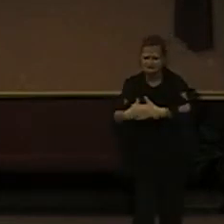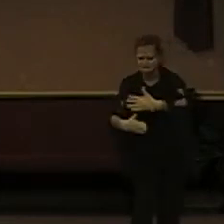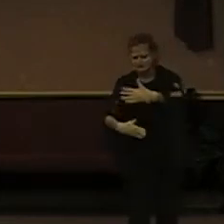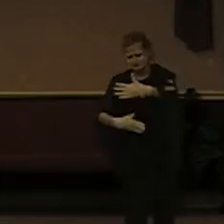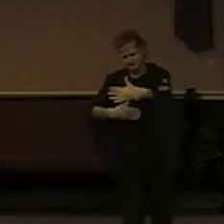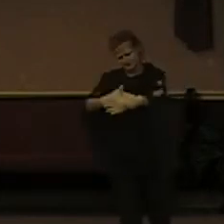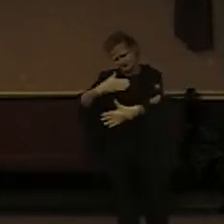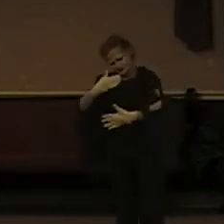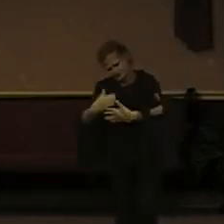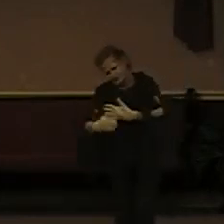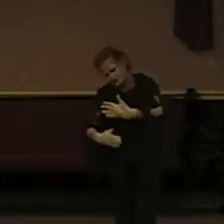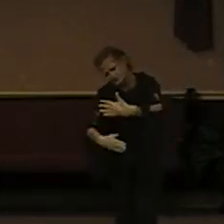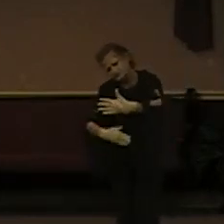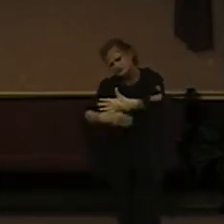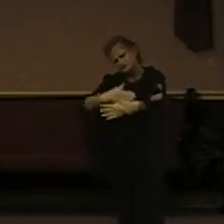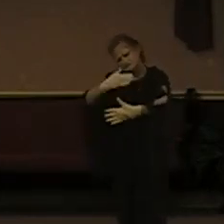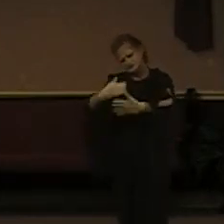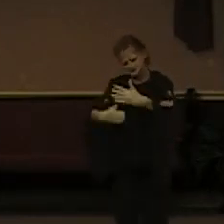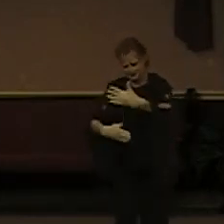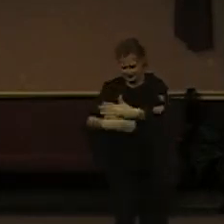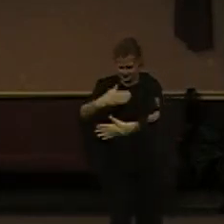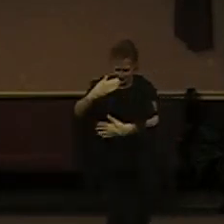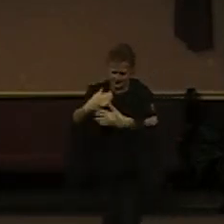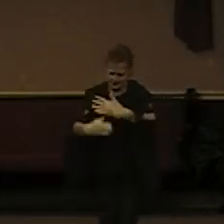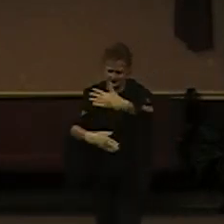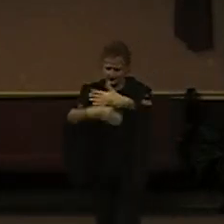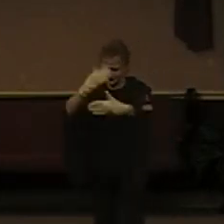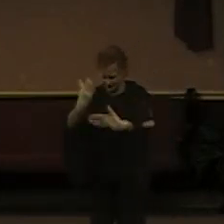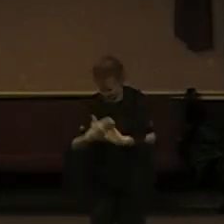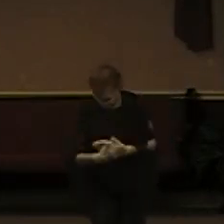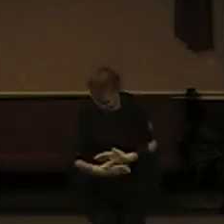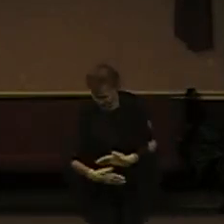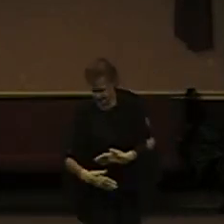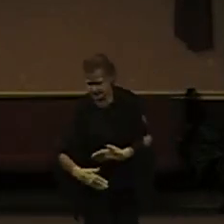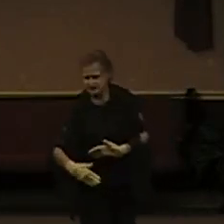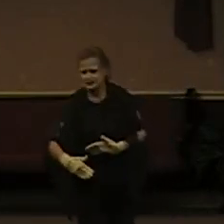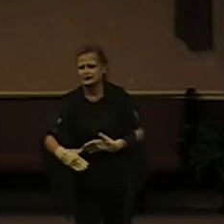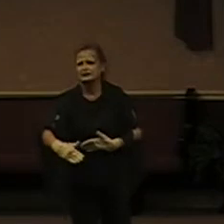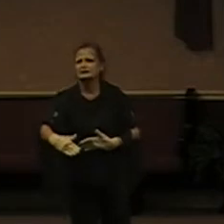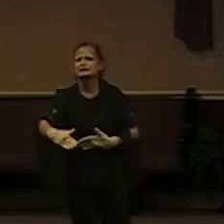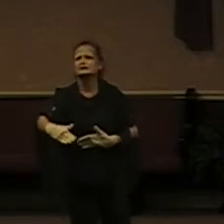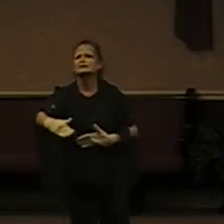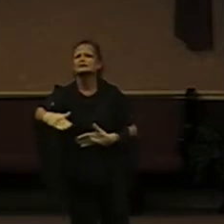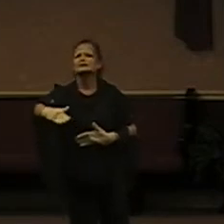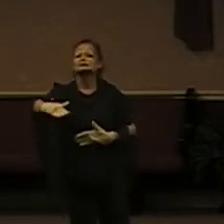follow me all the days of my life.